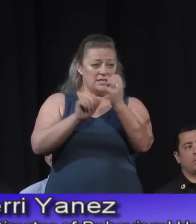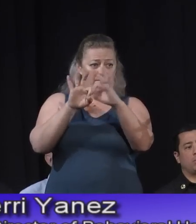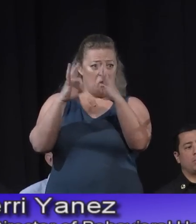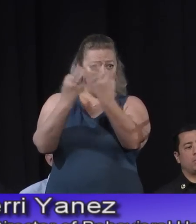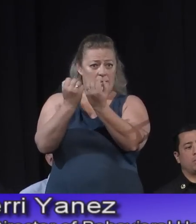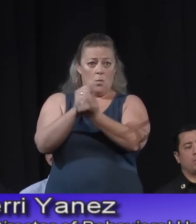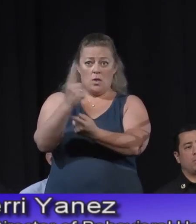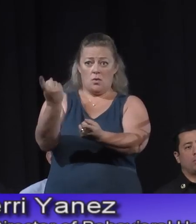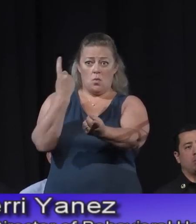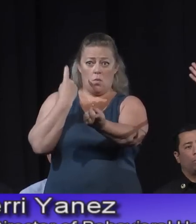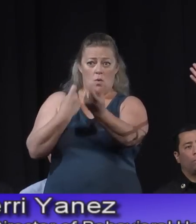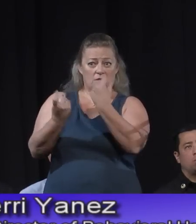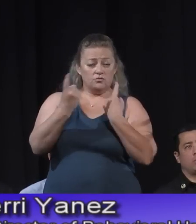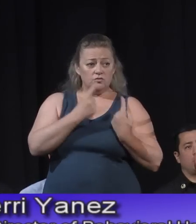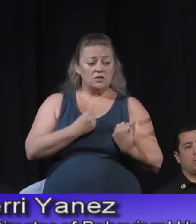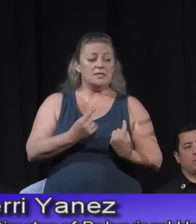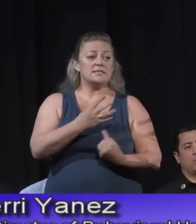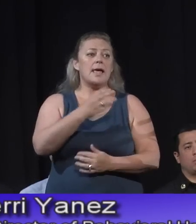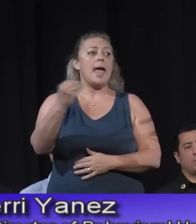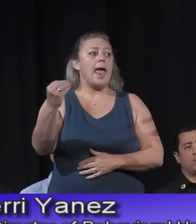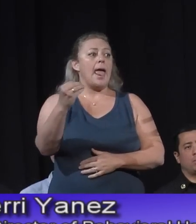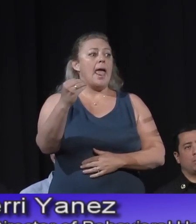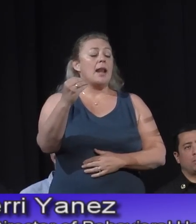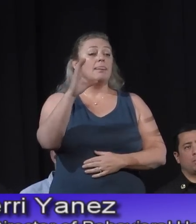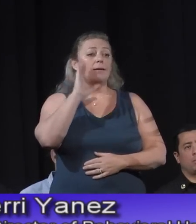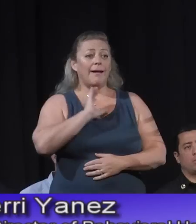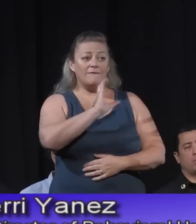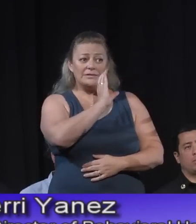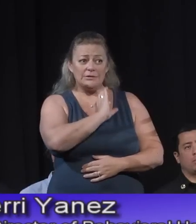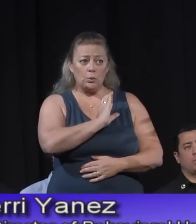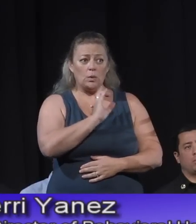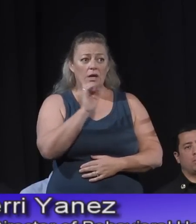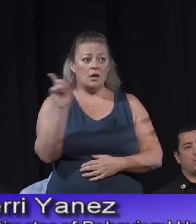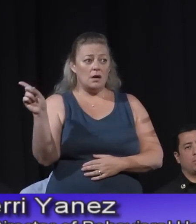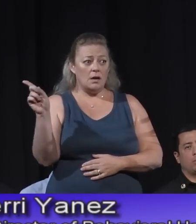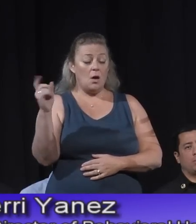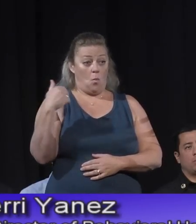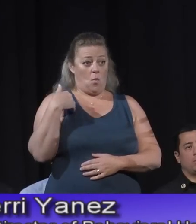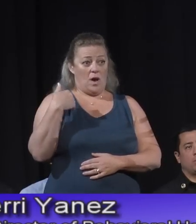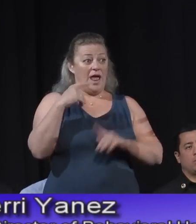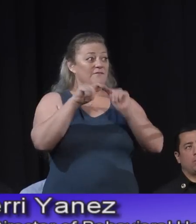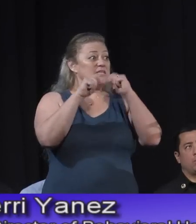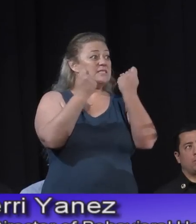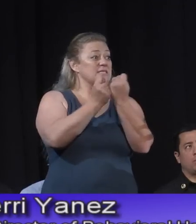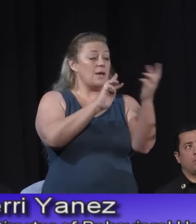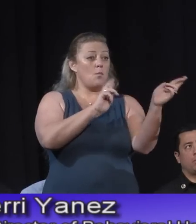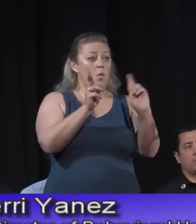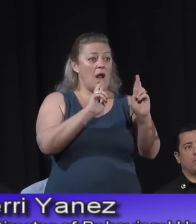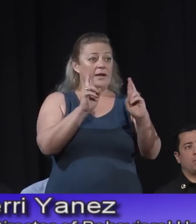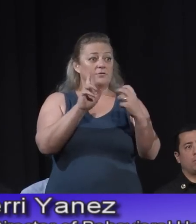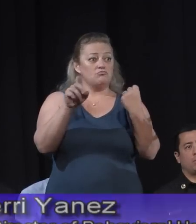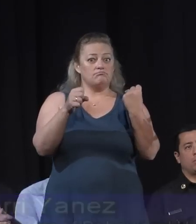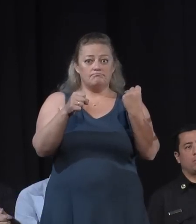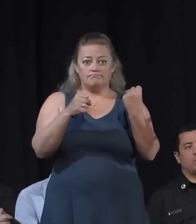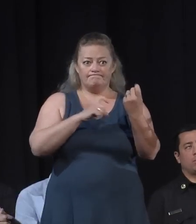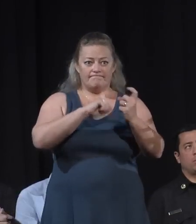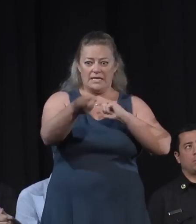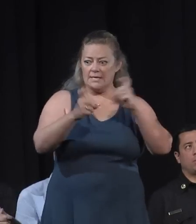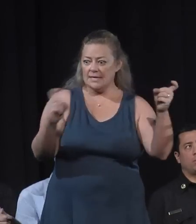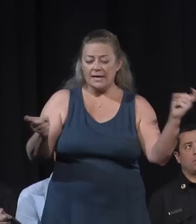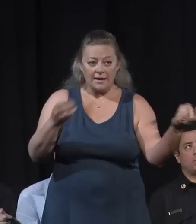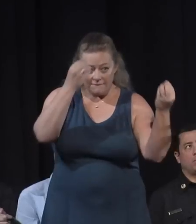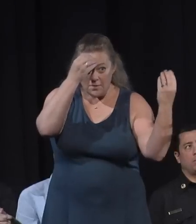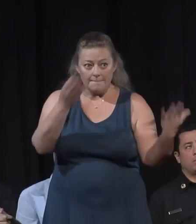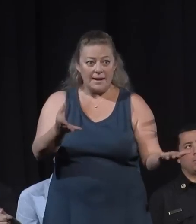questions. And we, in the cafeteria, we have a team ready to assist and provide materials to you today.